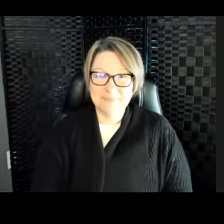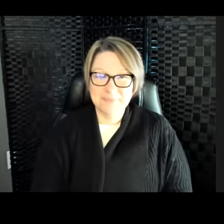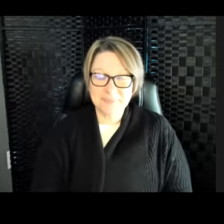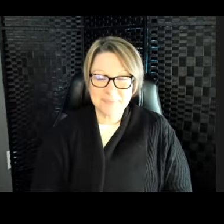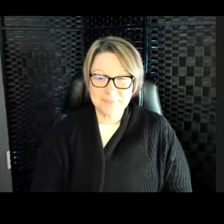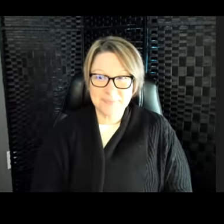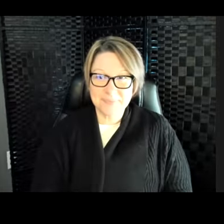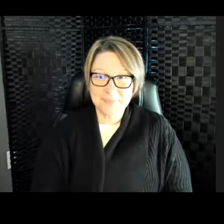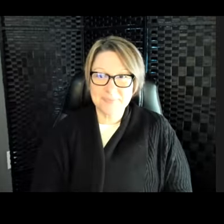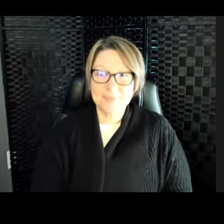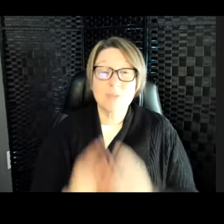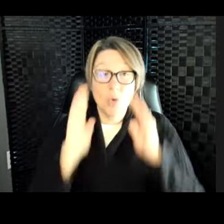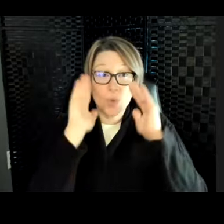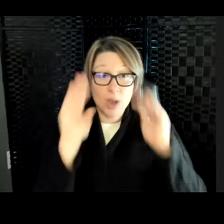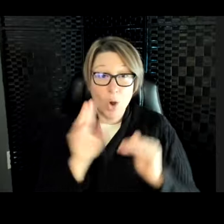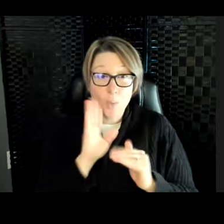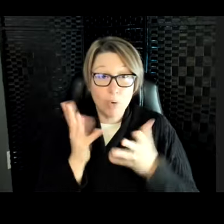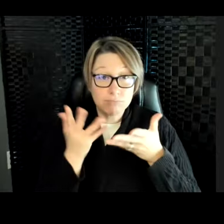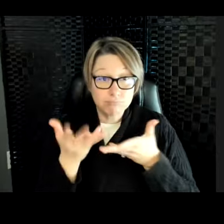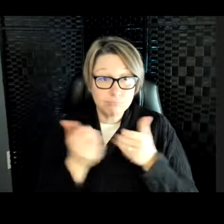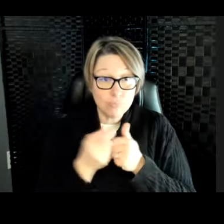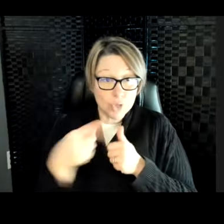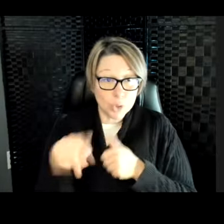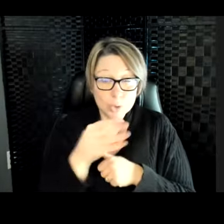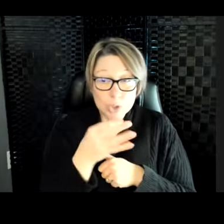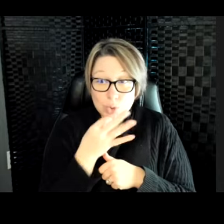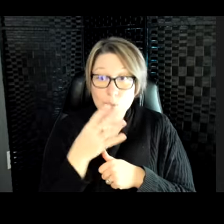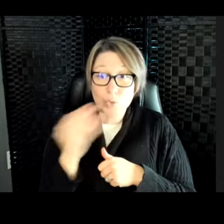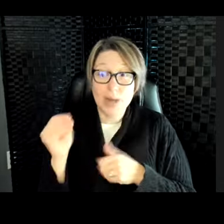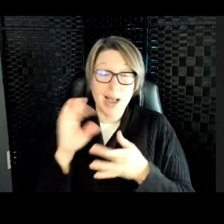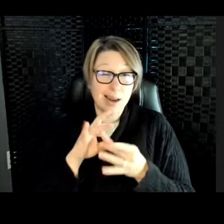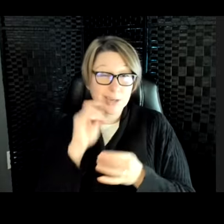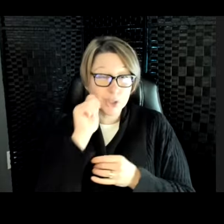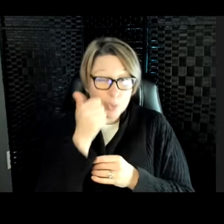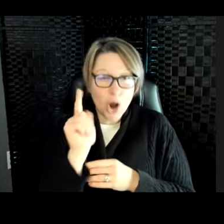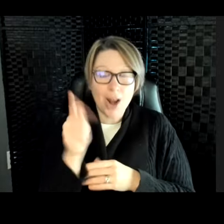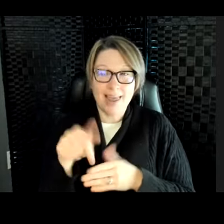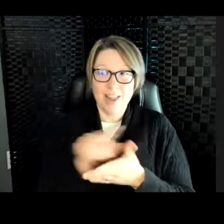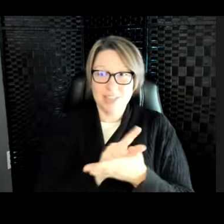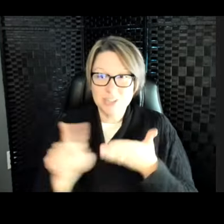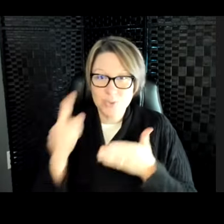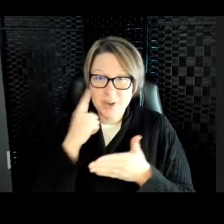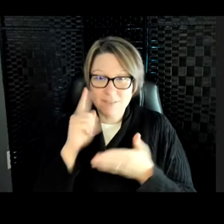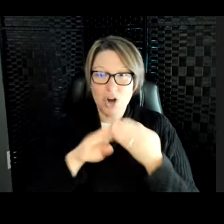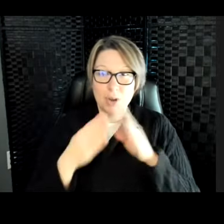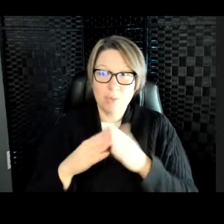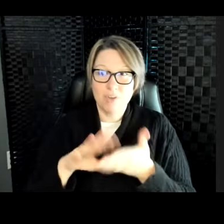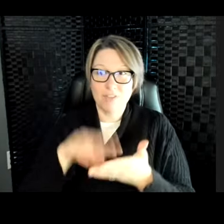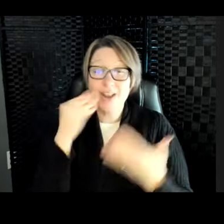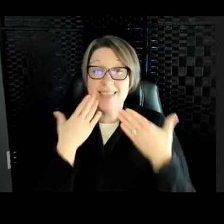We hope to talk to you all soon and connect with you tomorrow and later this week for Community of Learning. Thanks, everyone. Have a great